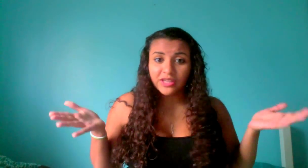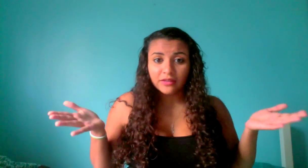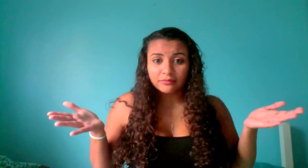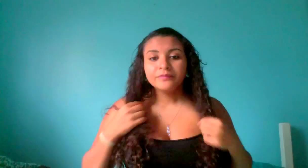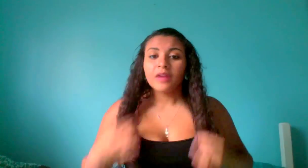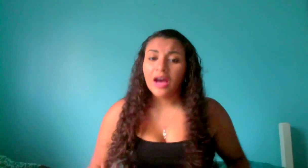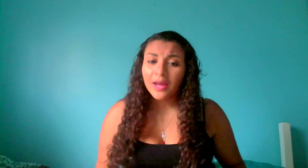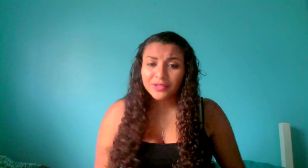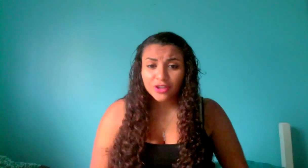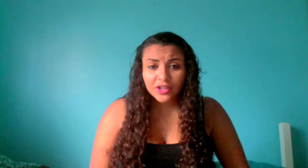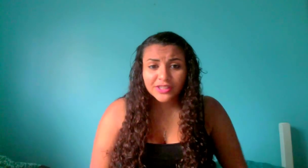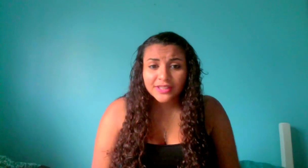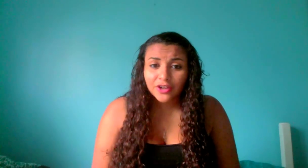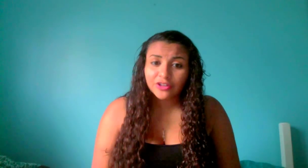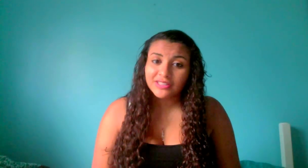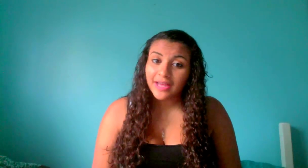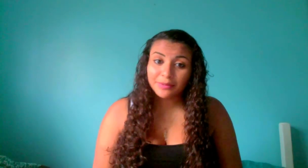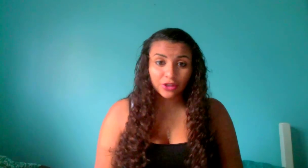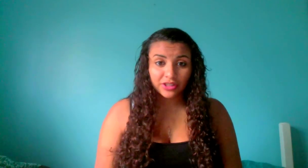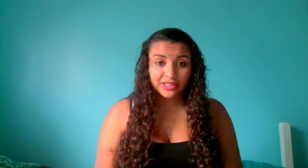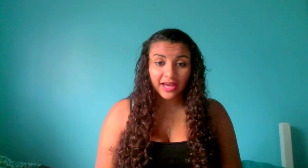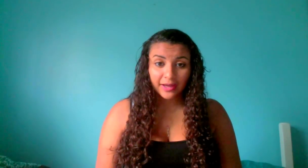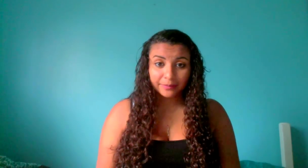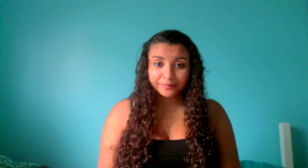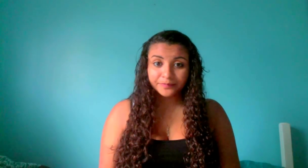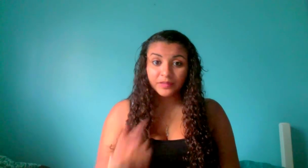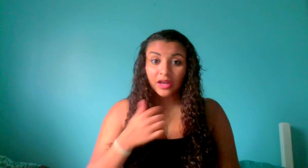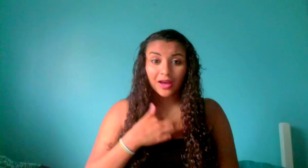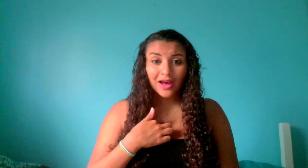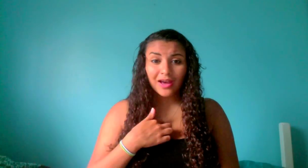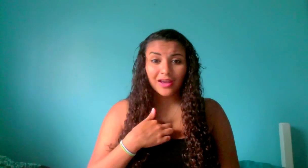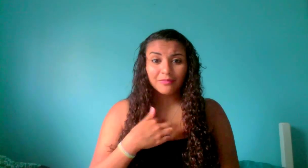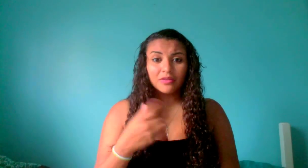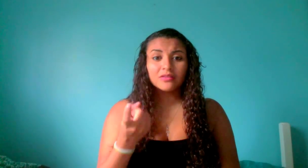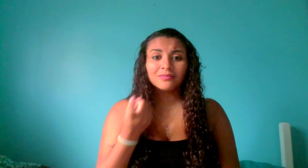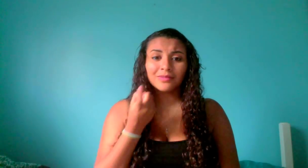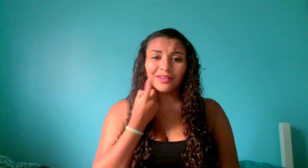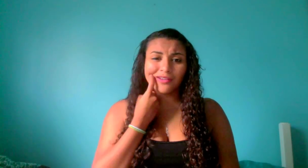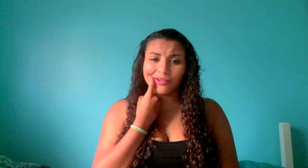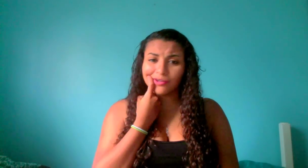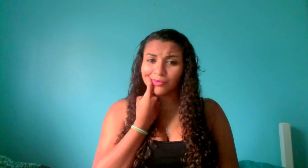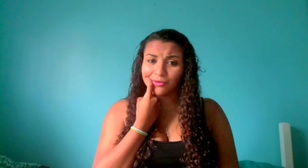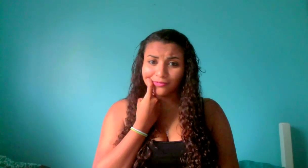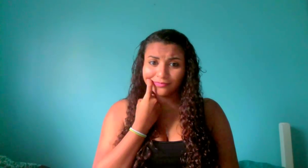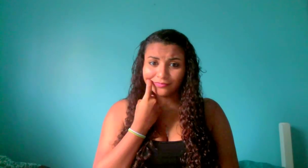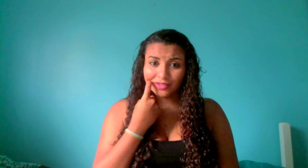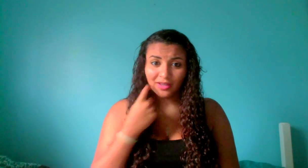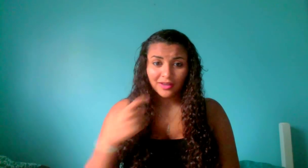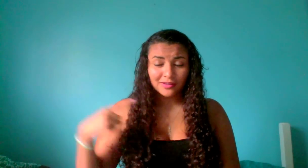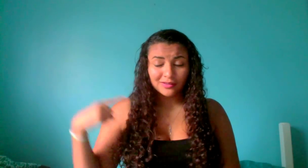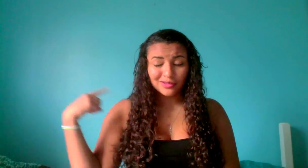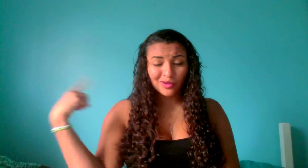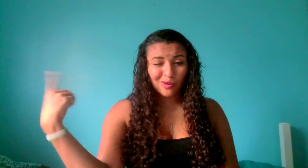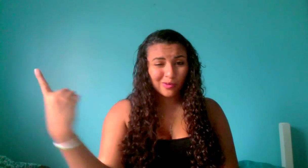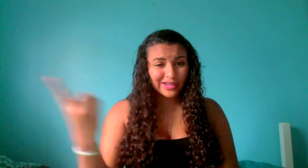saying i'm a sorry sucker and this happens all the time i'm gullible this always